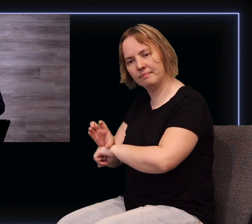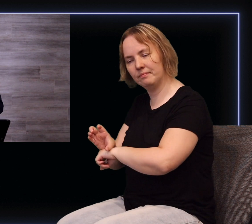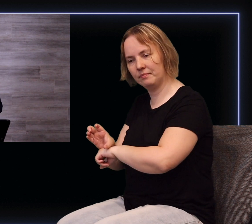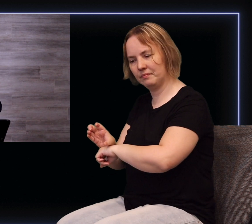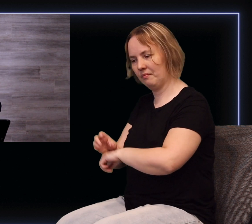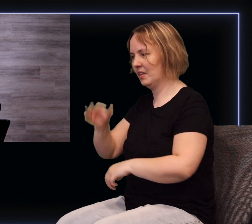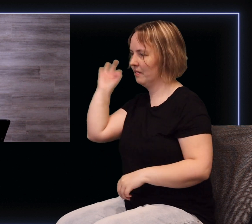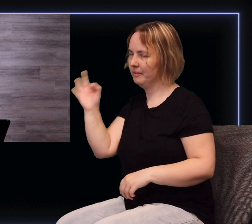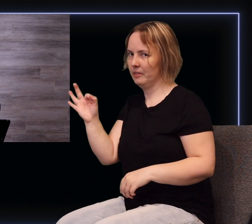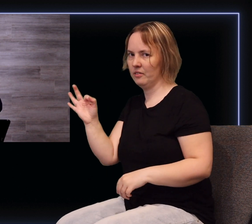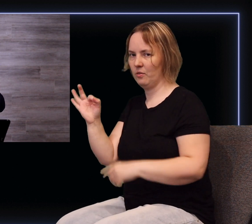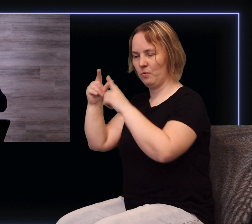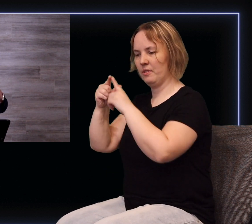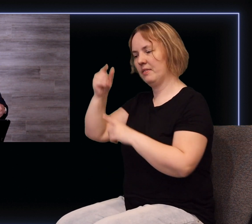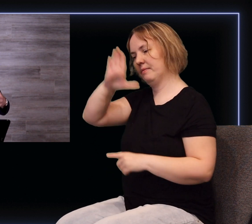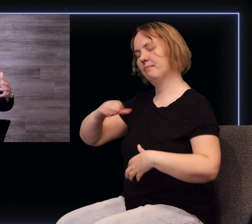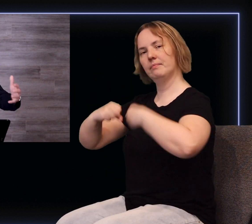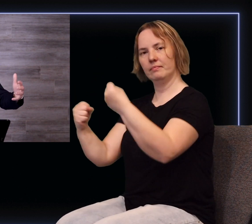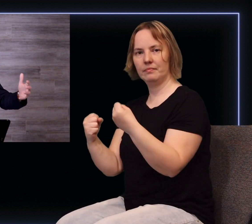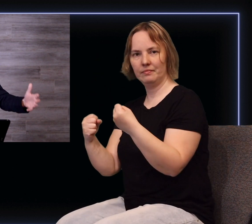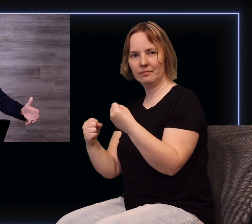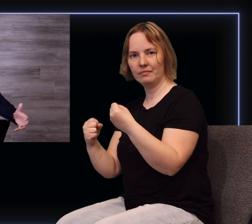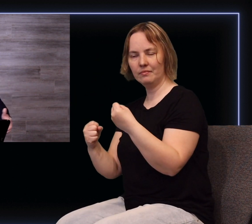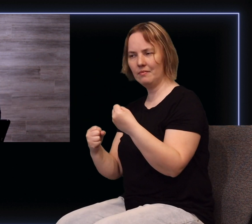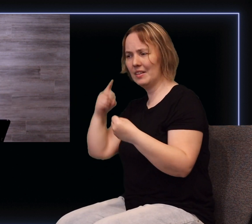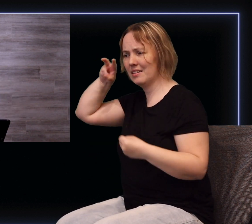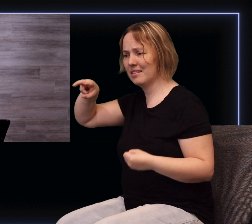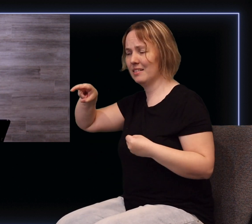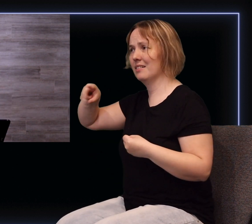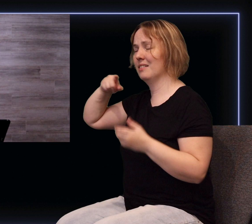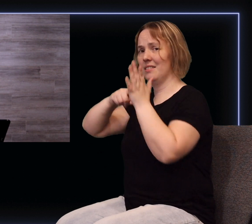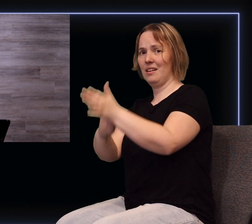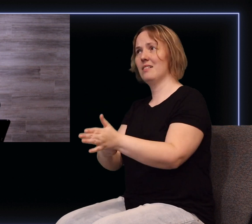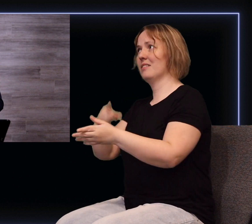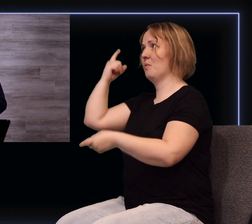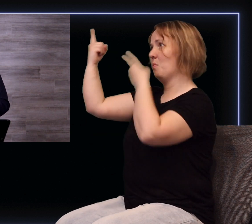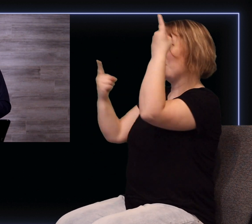boldly and to see signs and wonders and miracles follow the preaching of the word